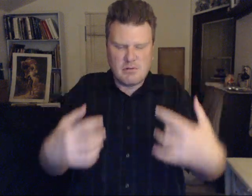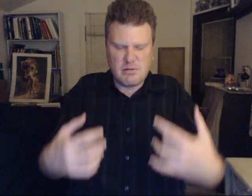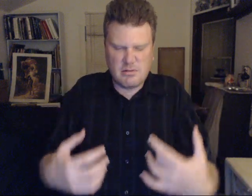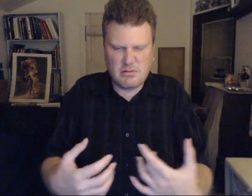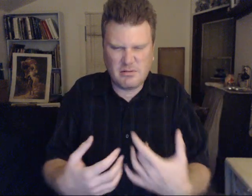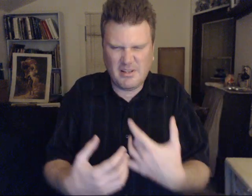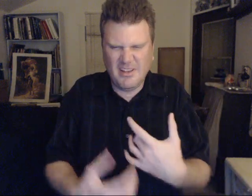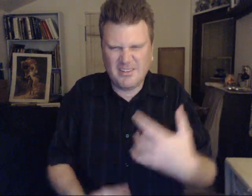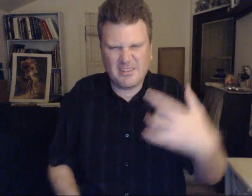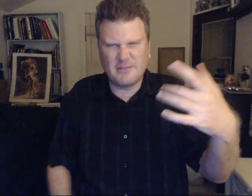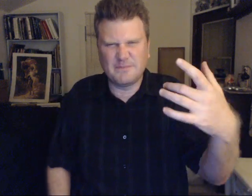Is.